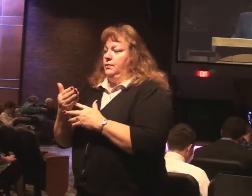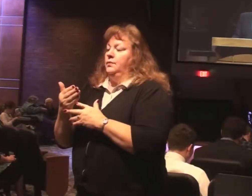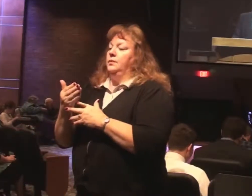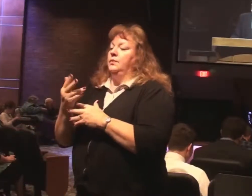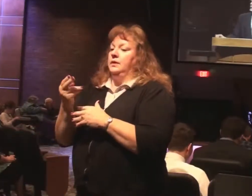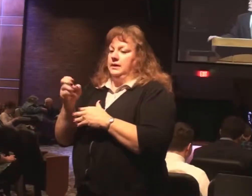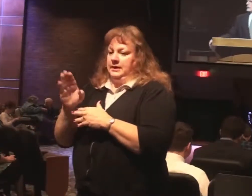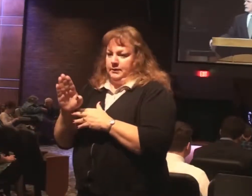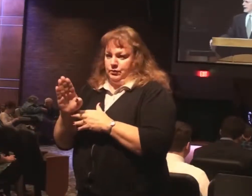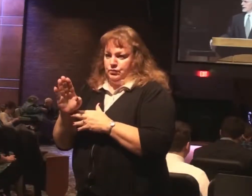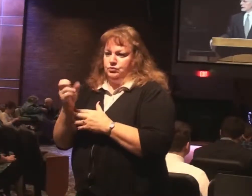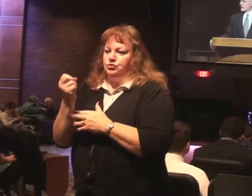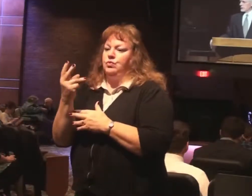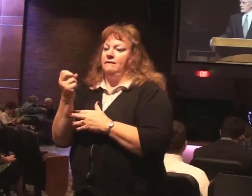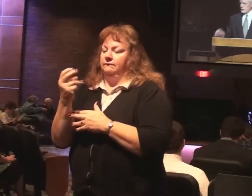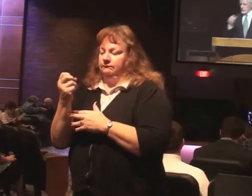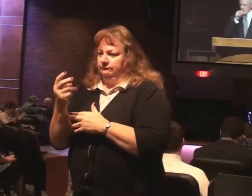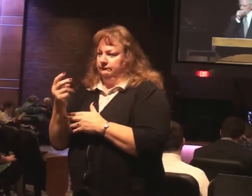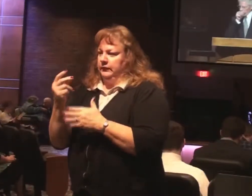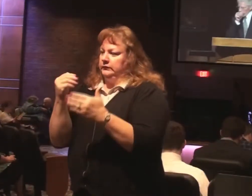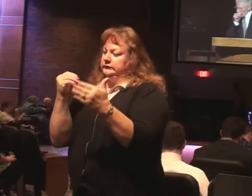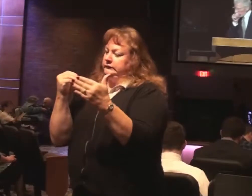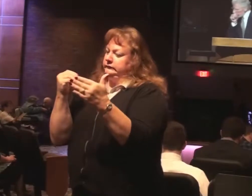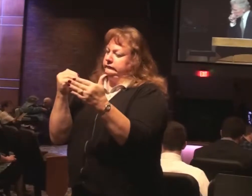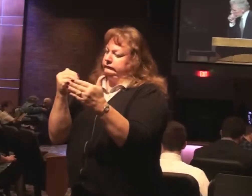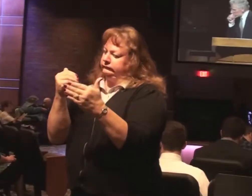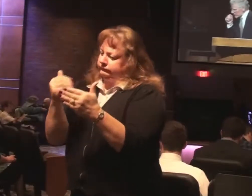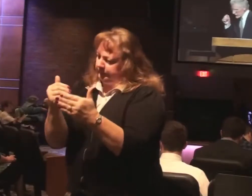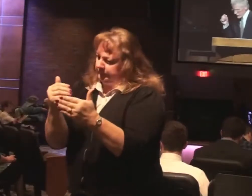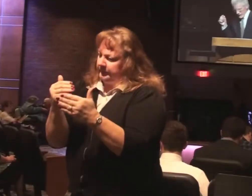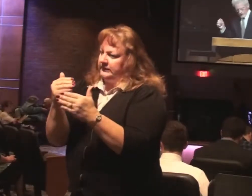moving toward the conclusion. Excuse me.